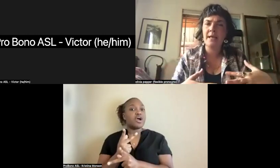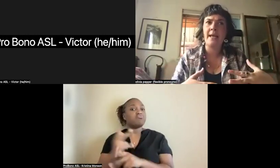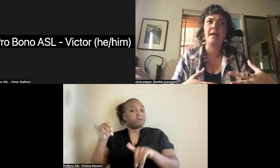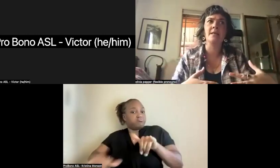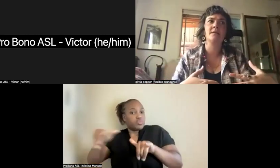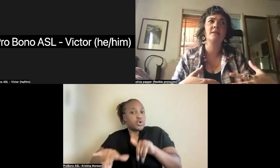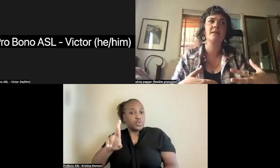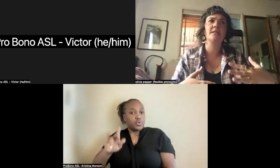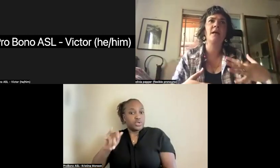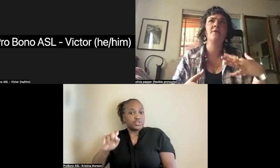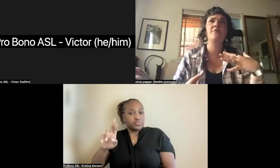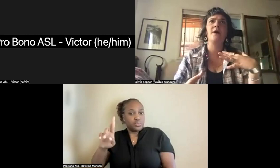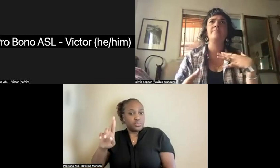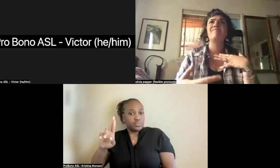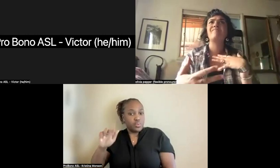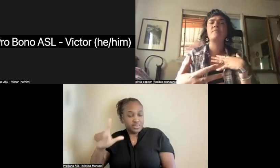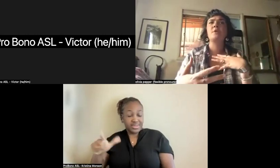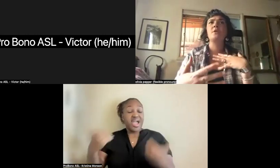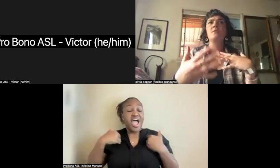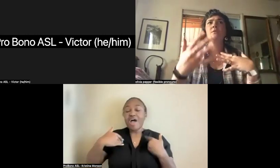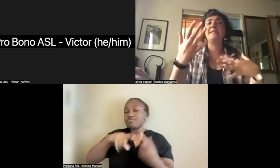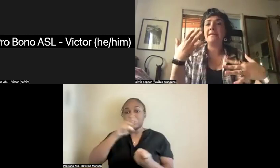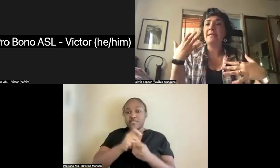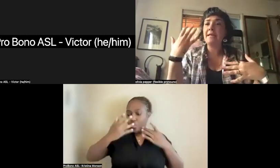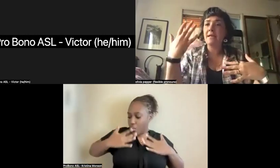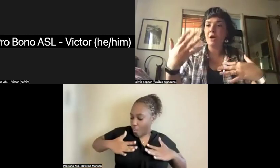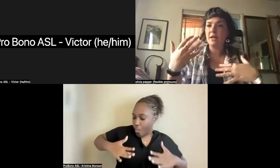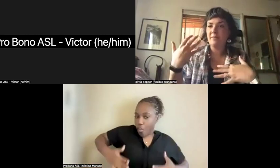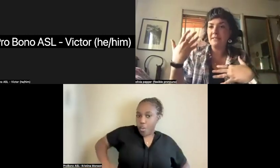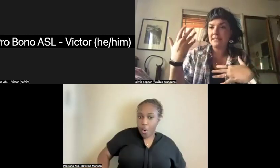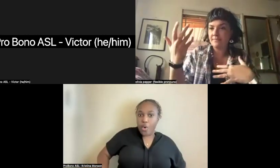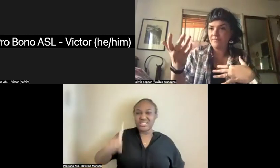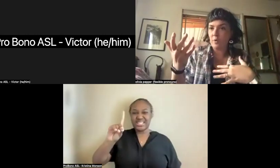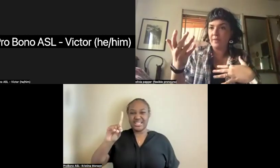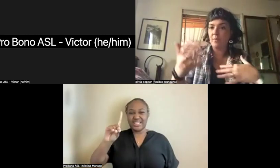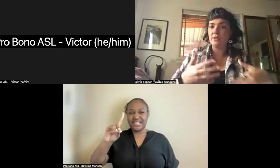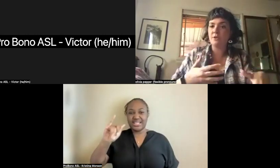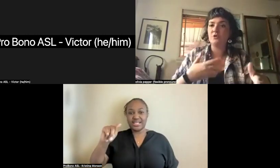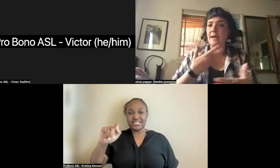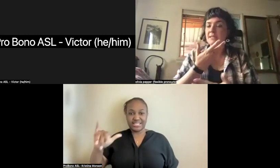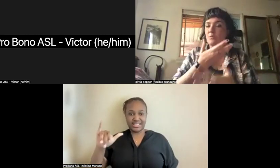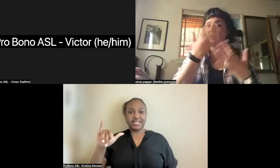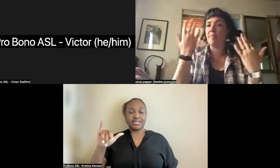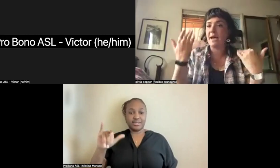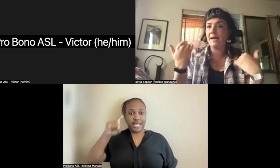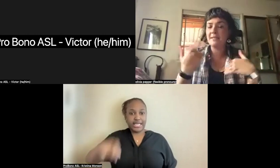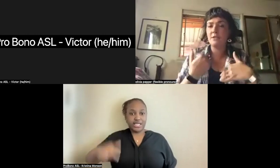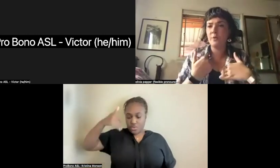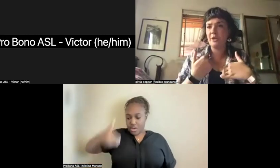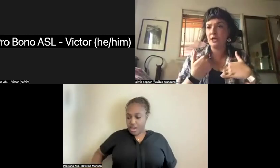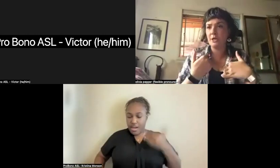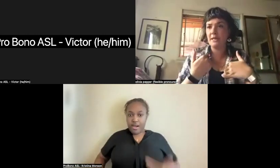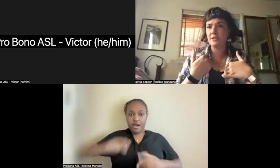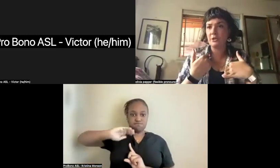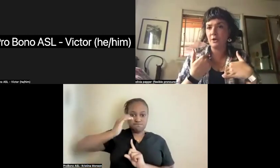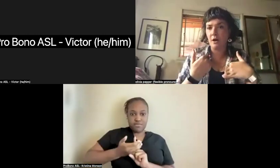and these kind of deity embodiments where they would dress with a mask to